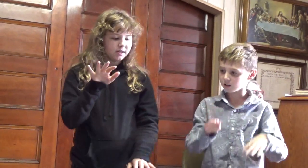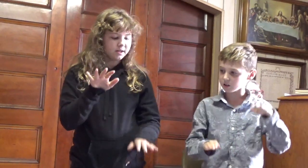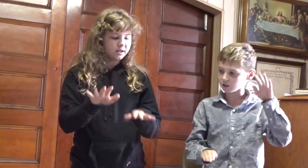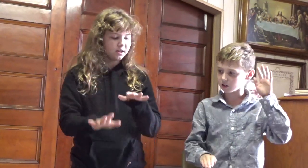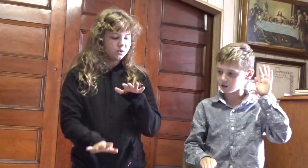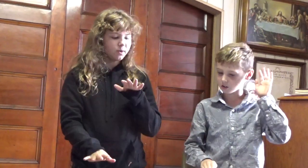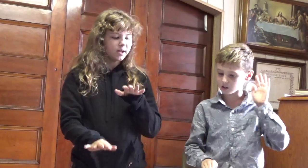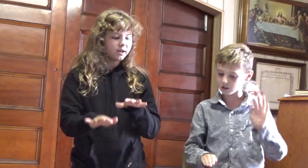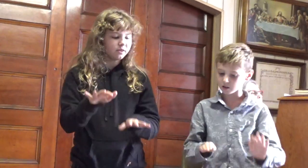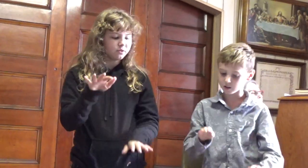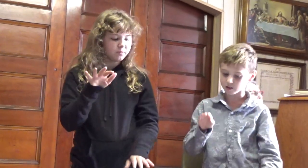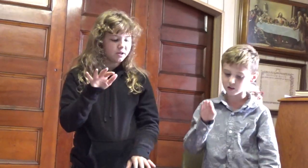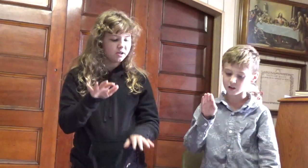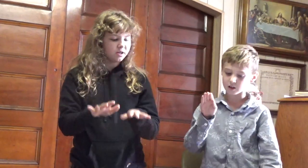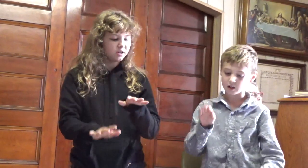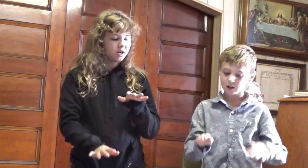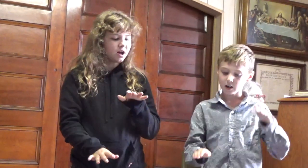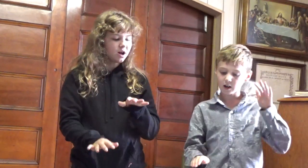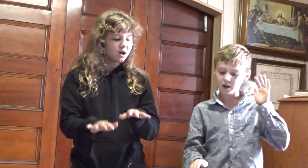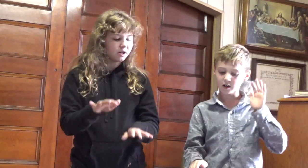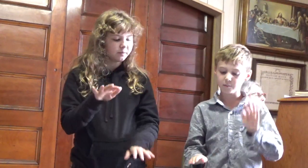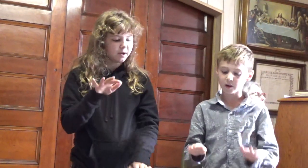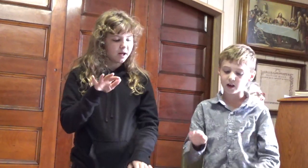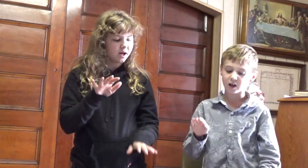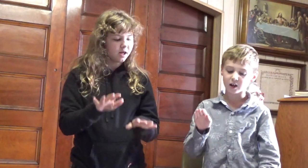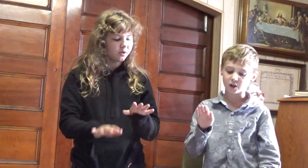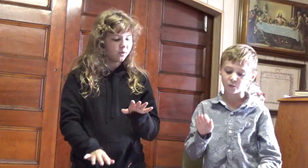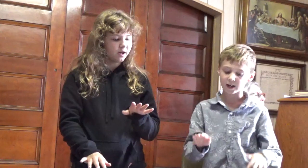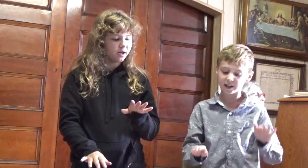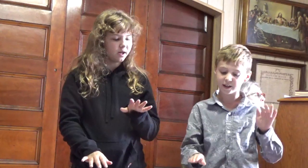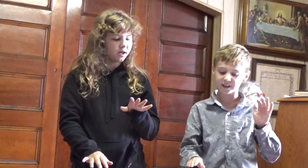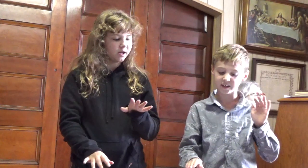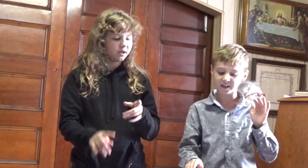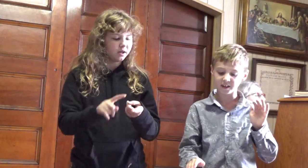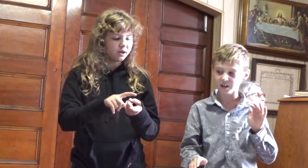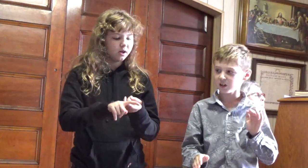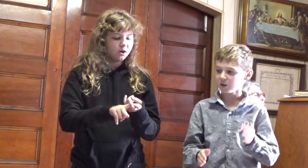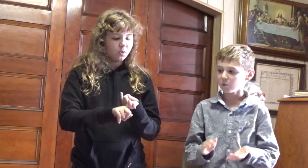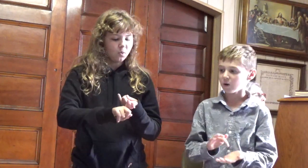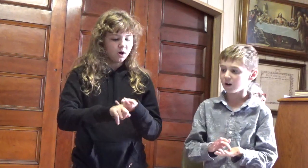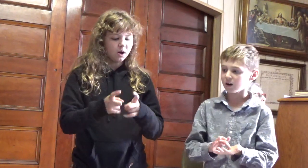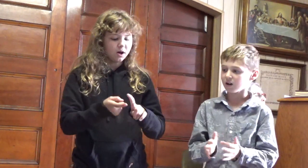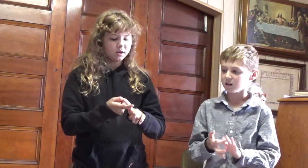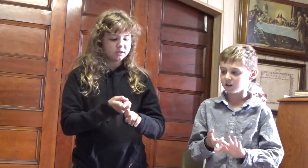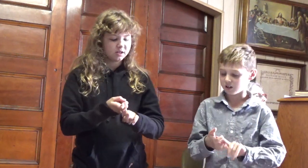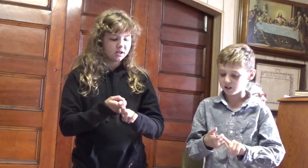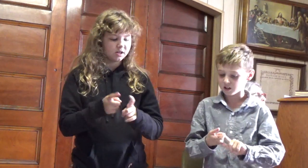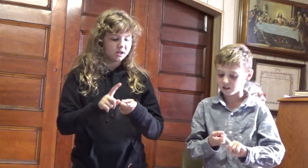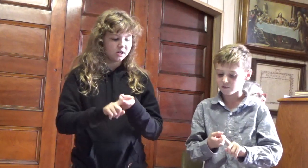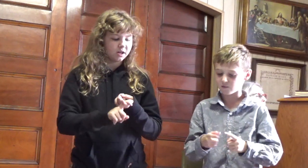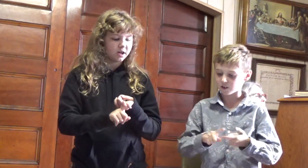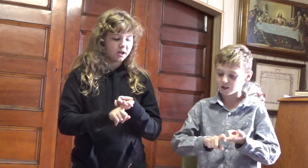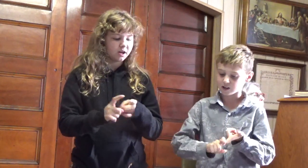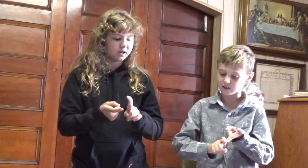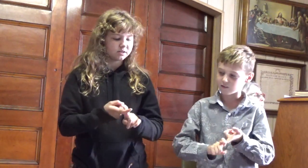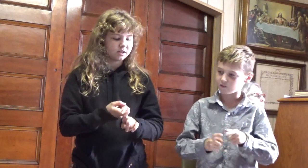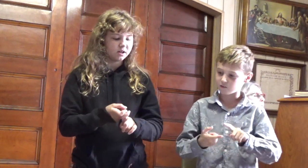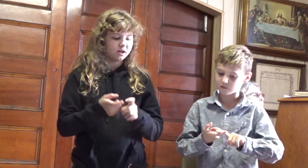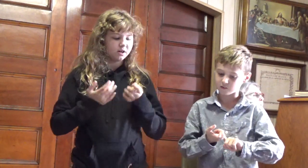with me on my way. Wanting as a